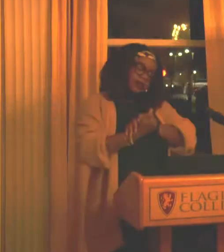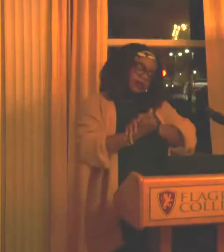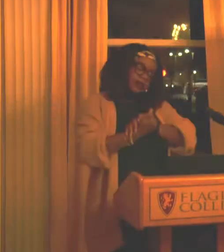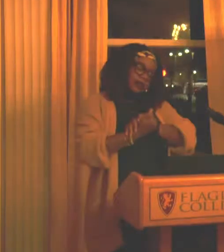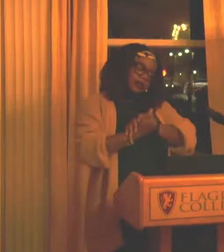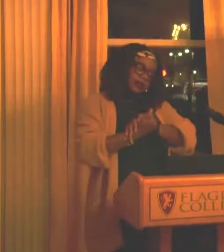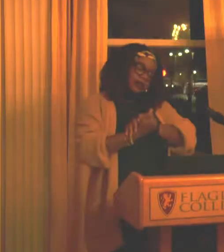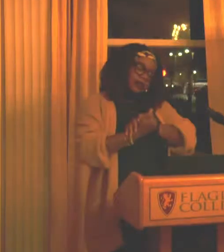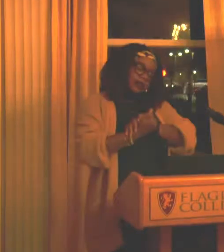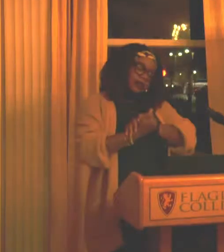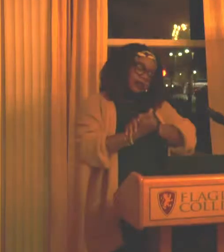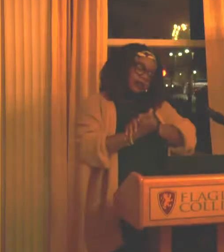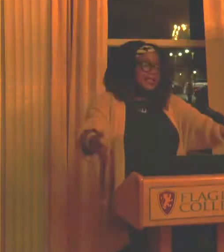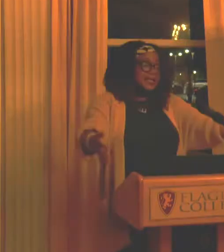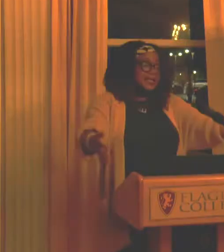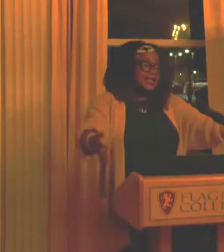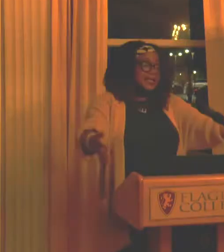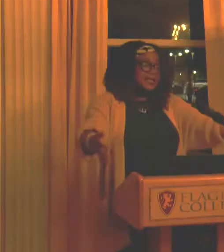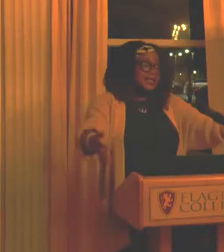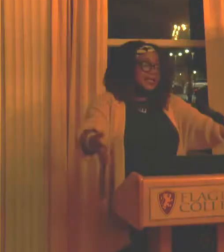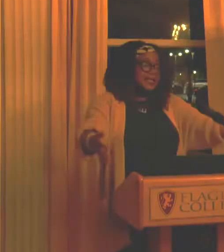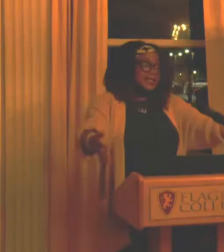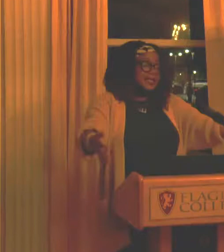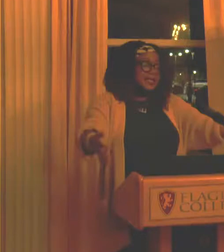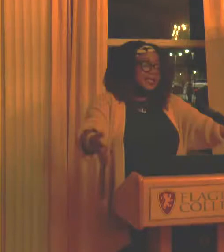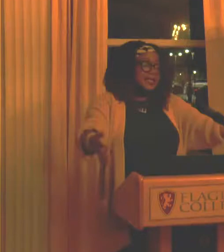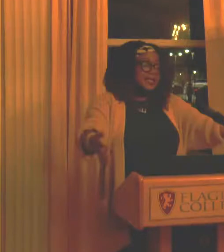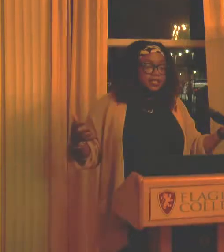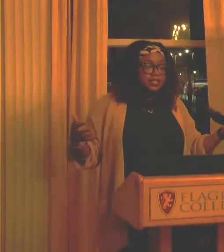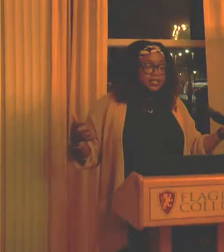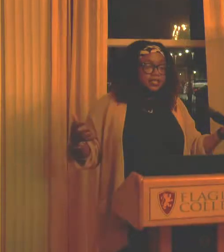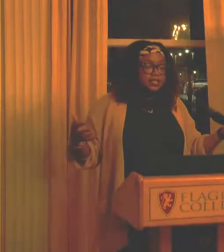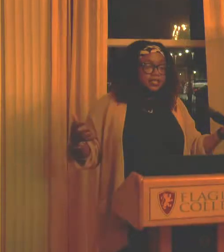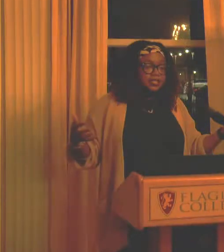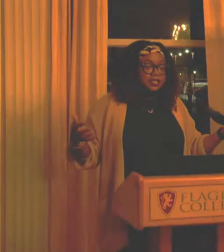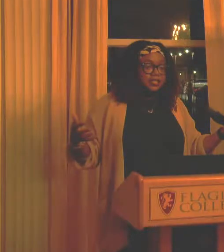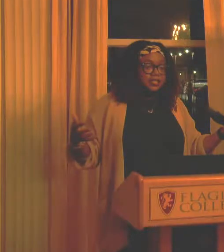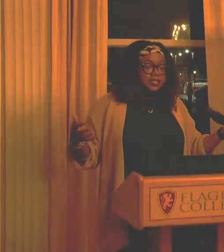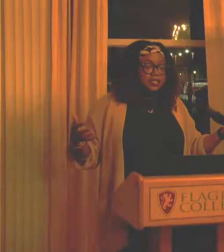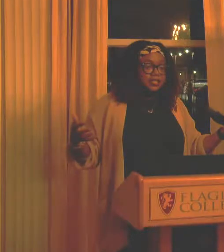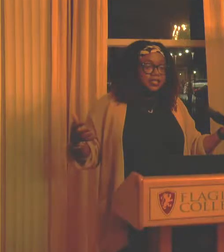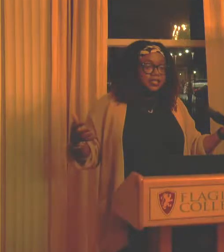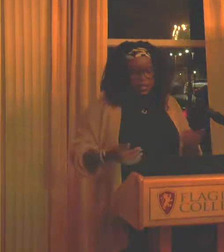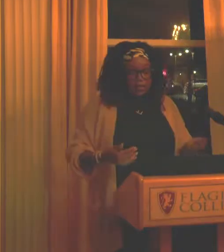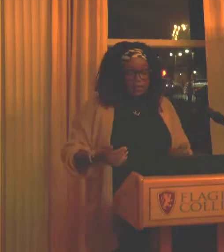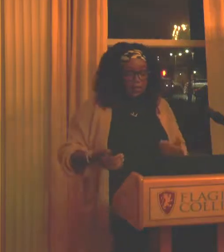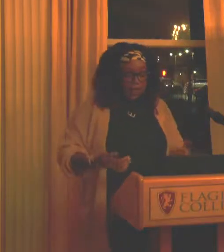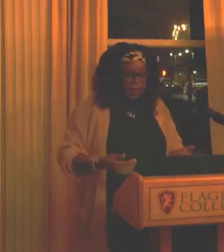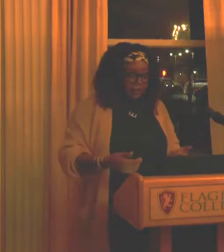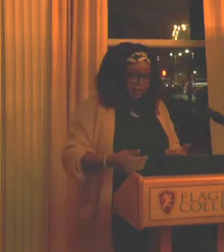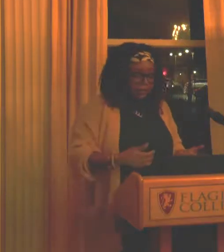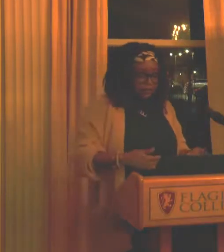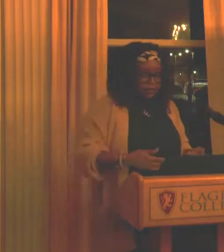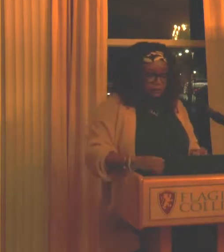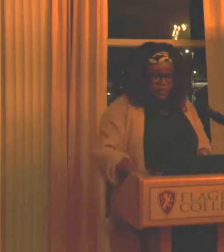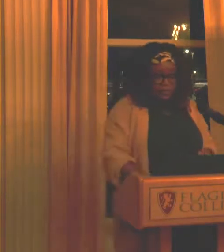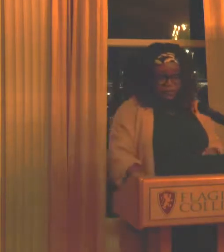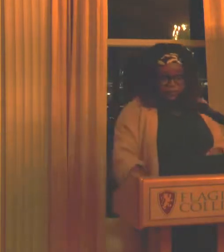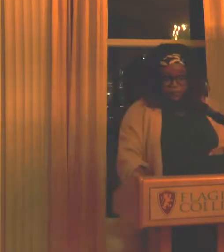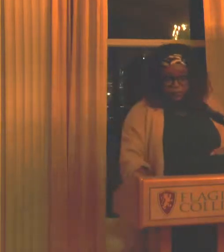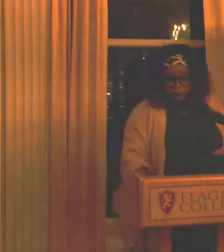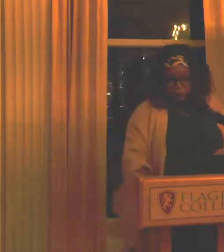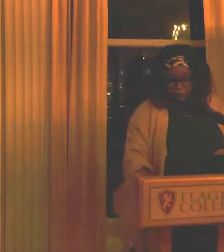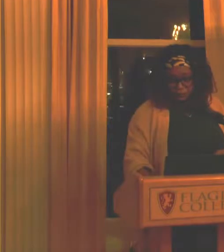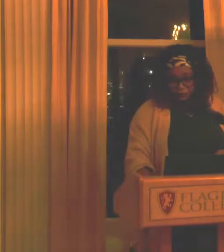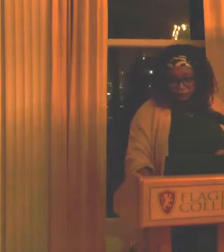Each of these girls are presented as just that. They're just presented as children in the painting. But each of them has a little bit of a back